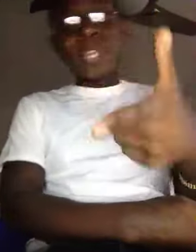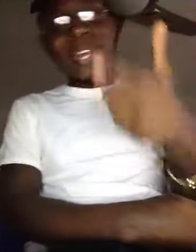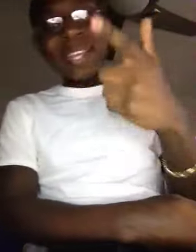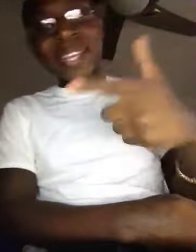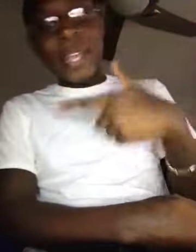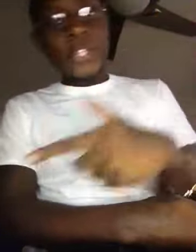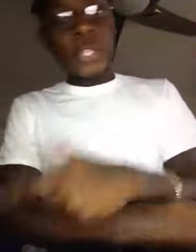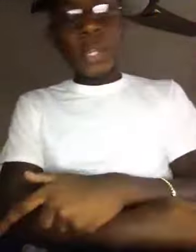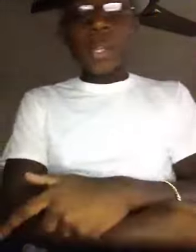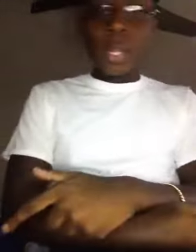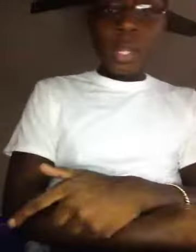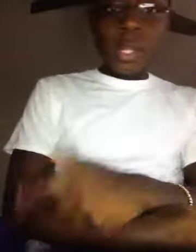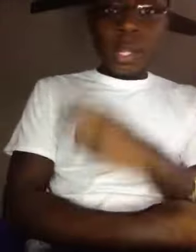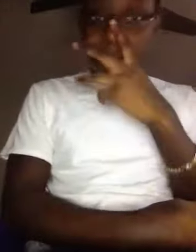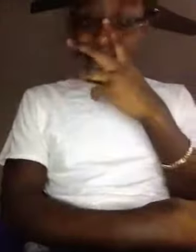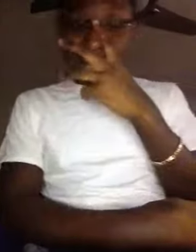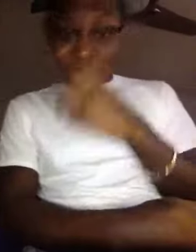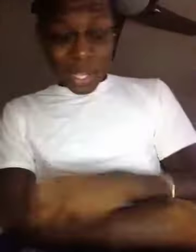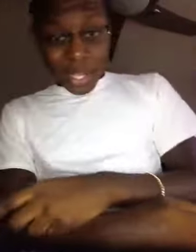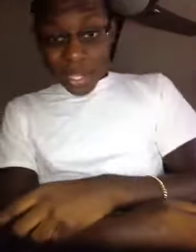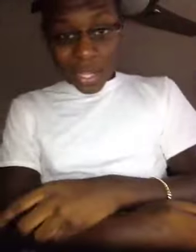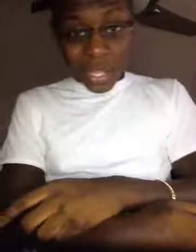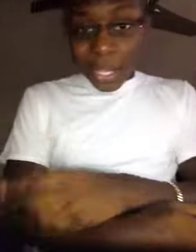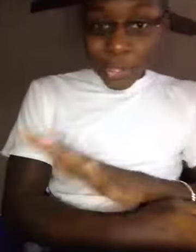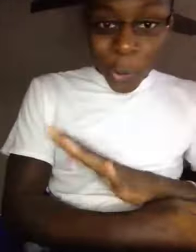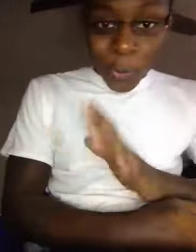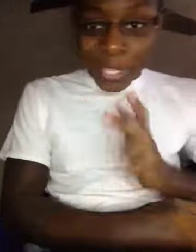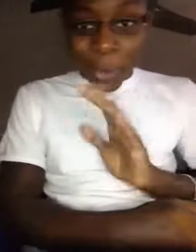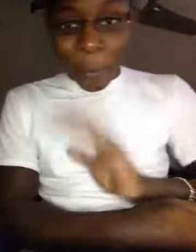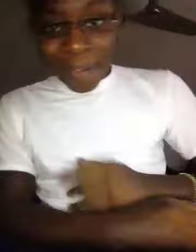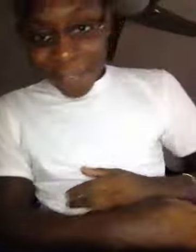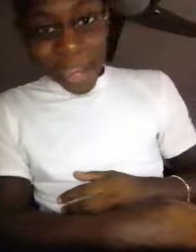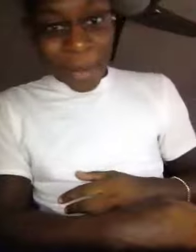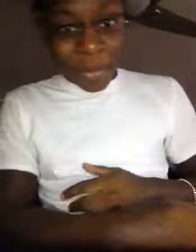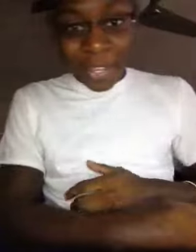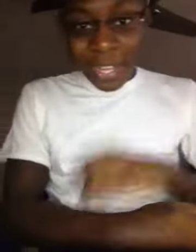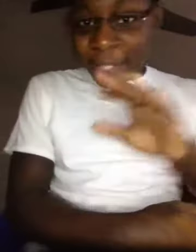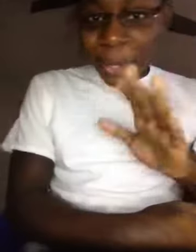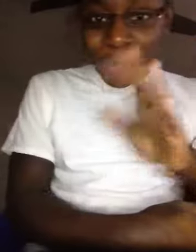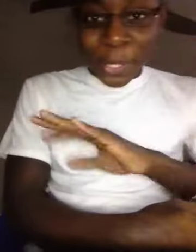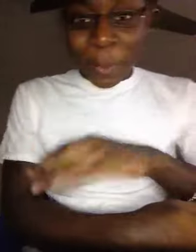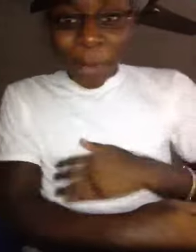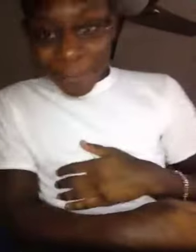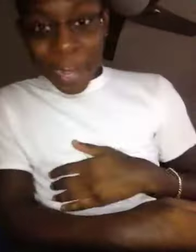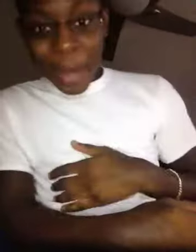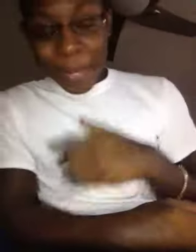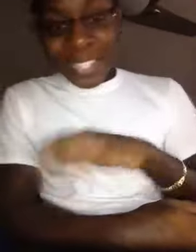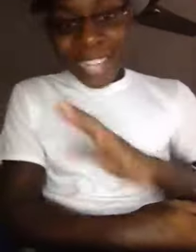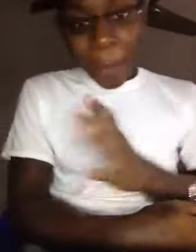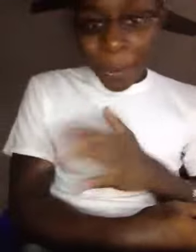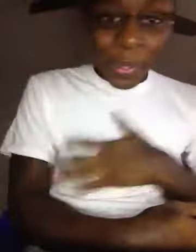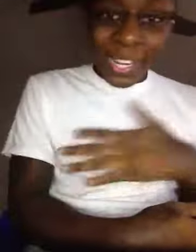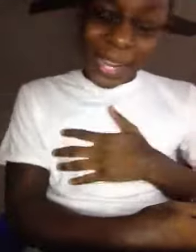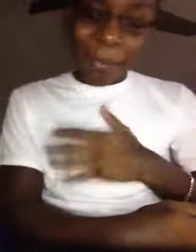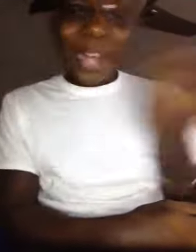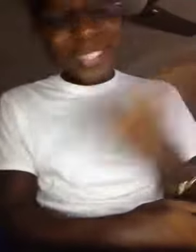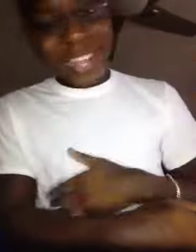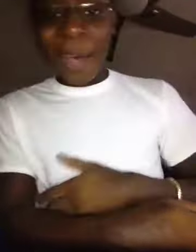dedication, don't kill my vibe, don't kill my vibe, cause I put in my time,